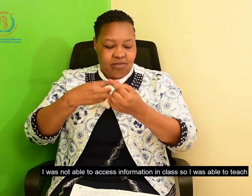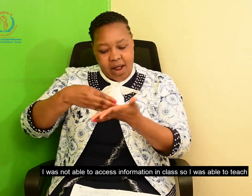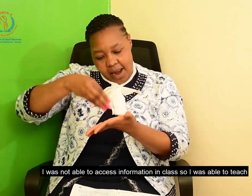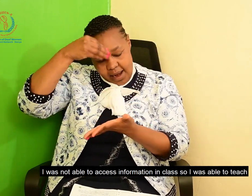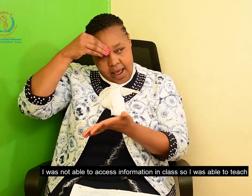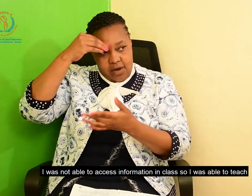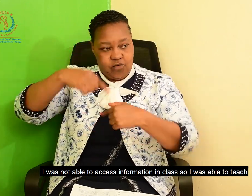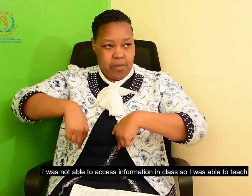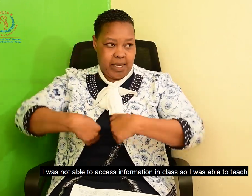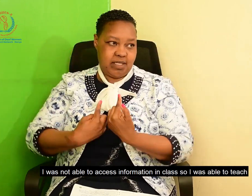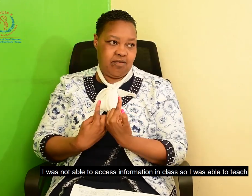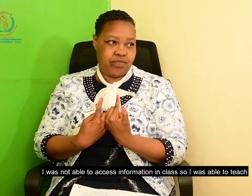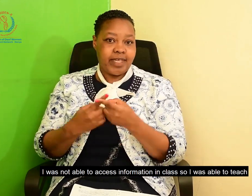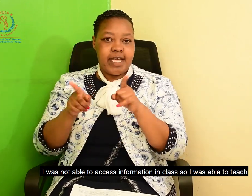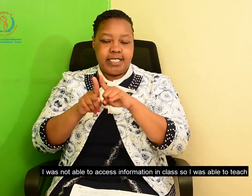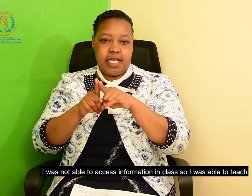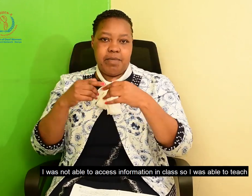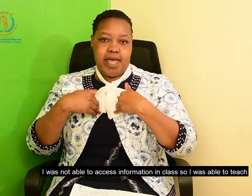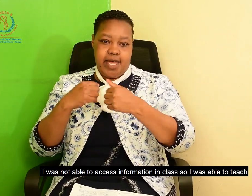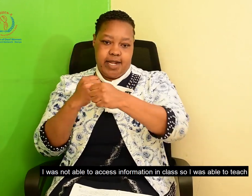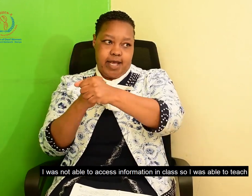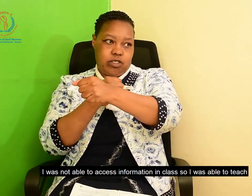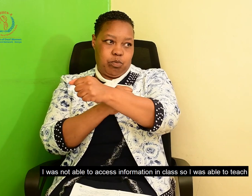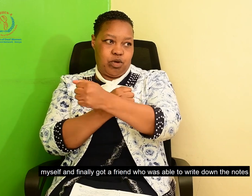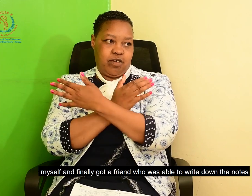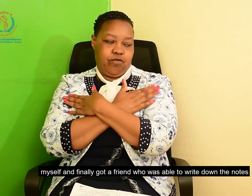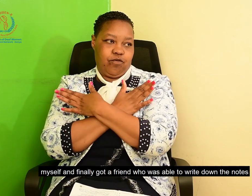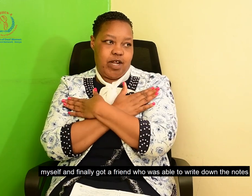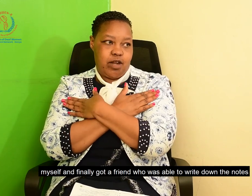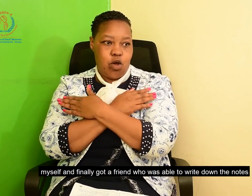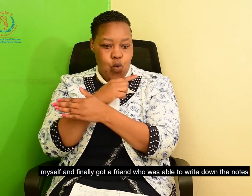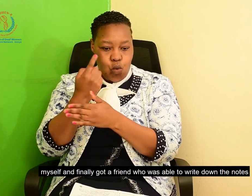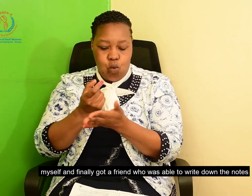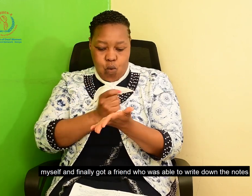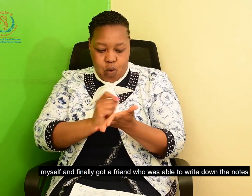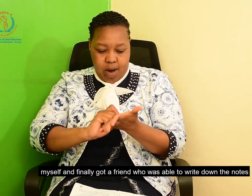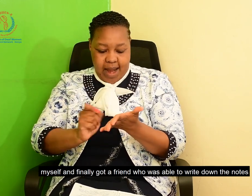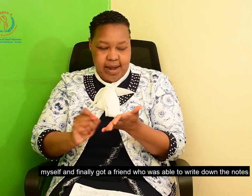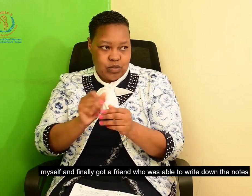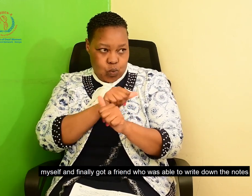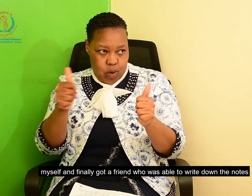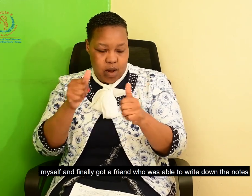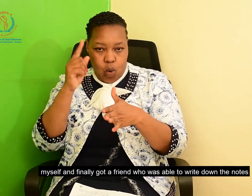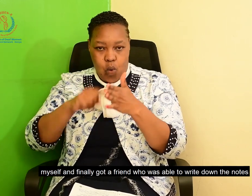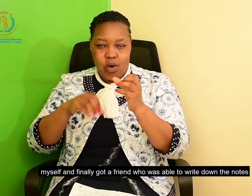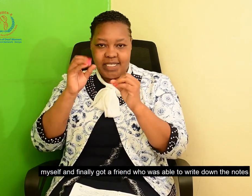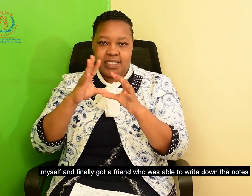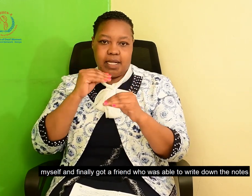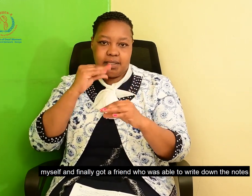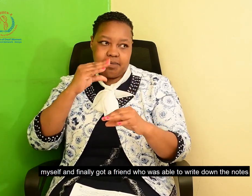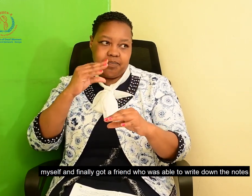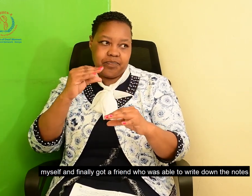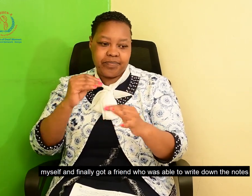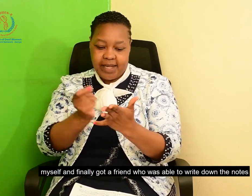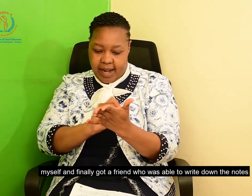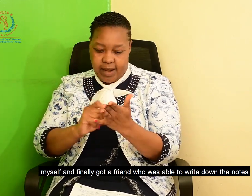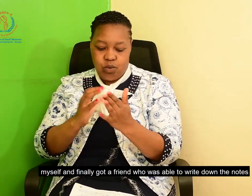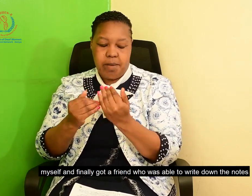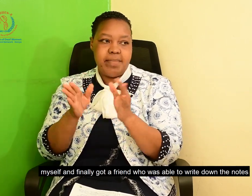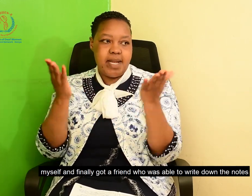to access information in class. So, I was able to teach myself. And finally, I got a friend in class who was able to write down